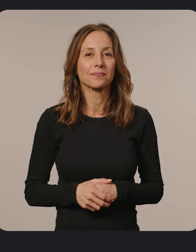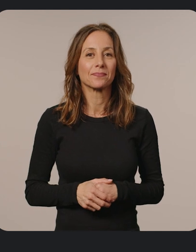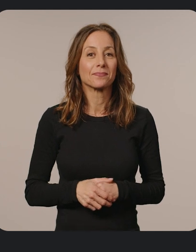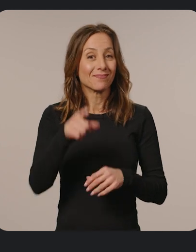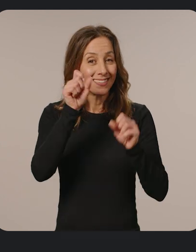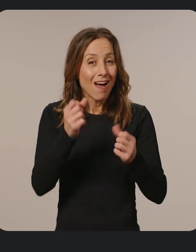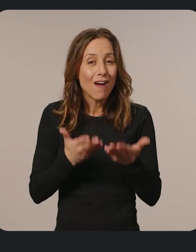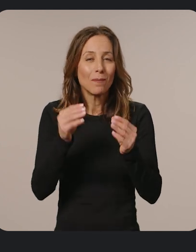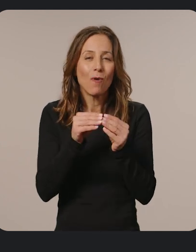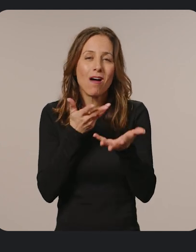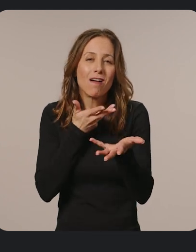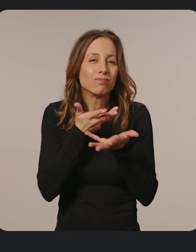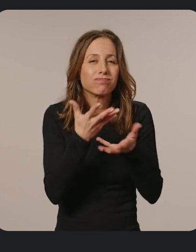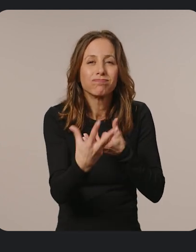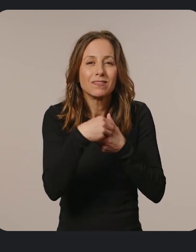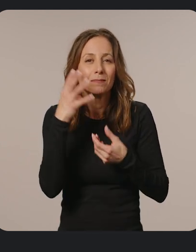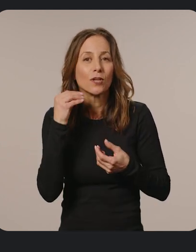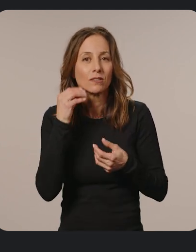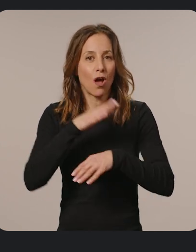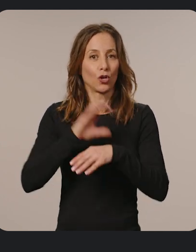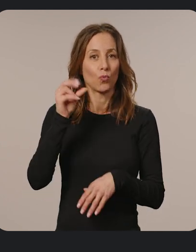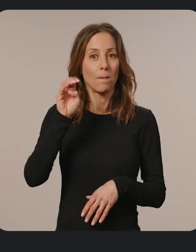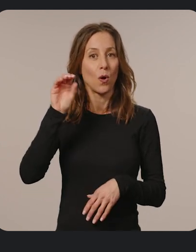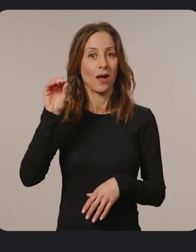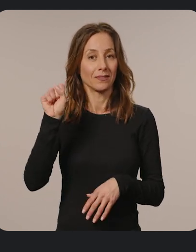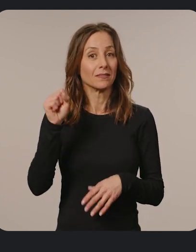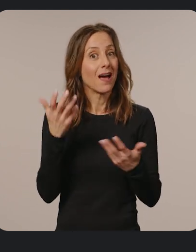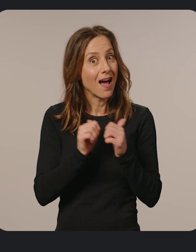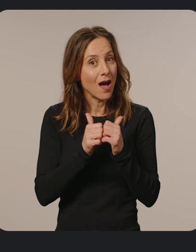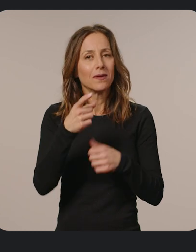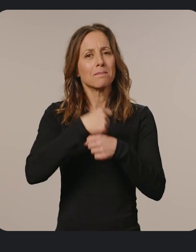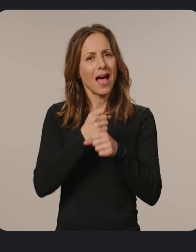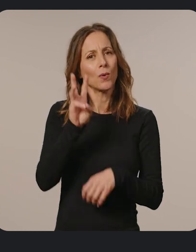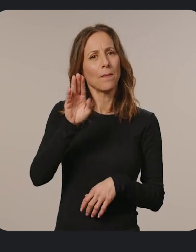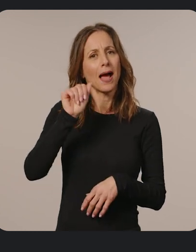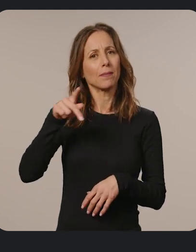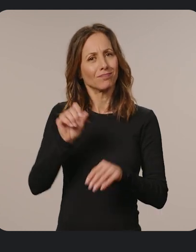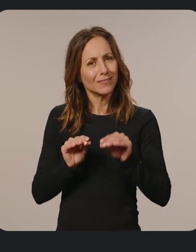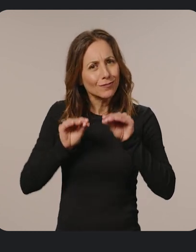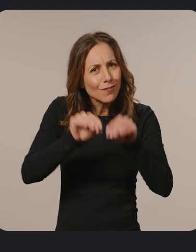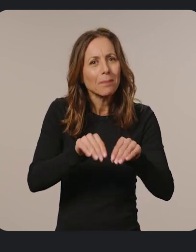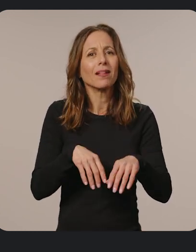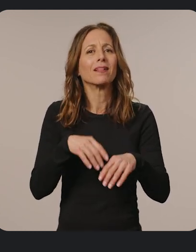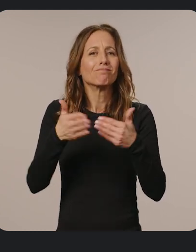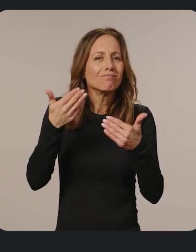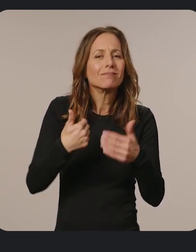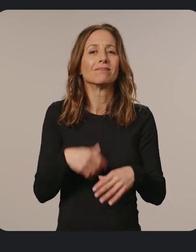You could offer a more engaging experience on Chrome OS by making your web apps installable and enhancing them with modern